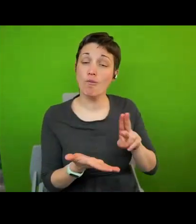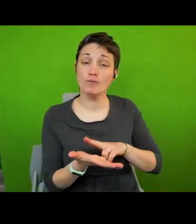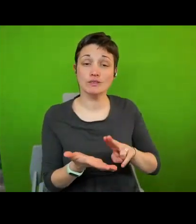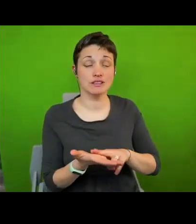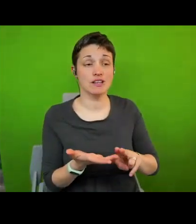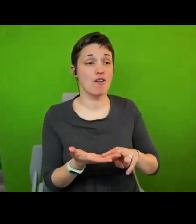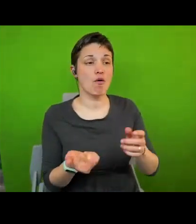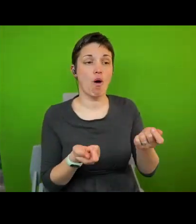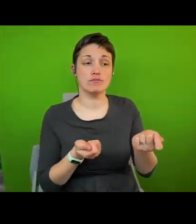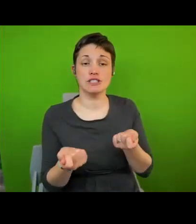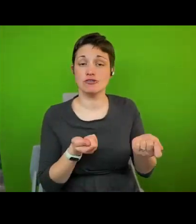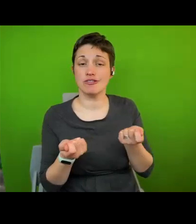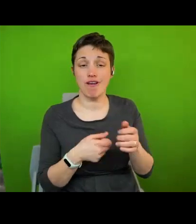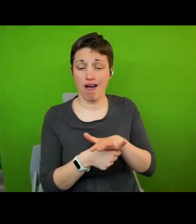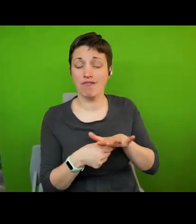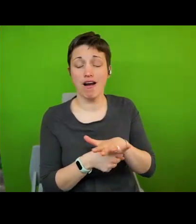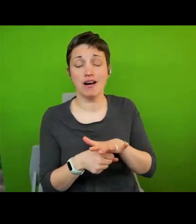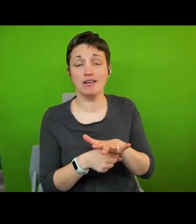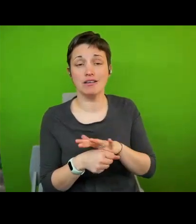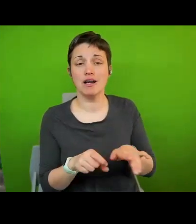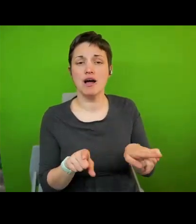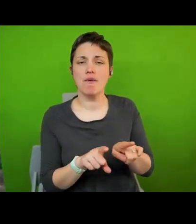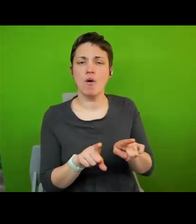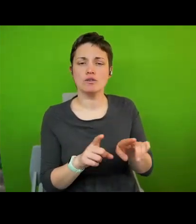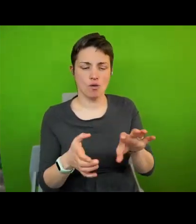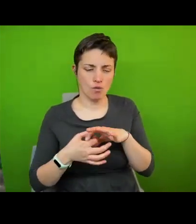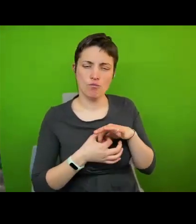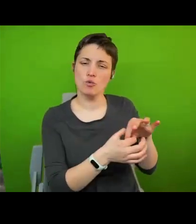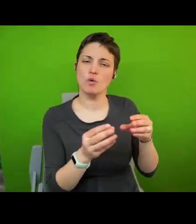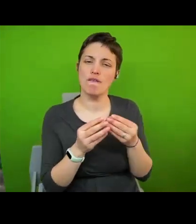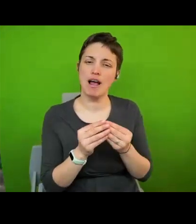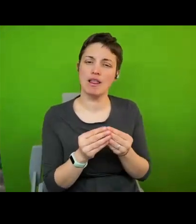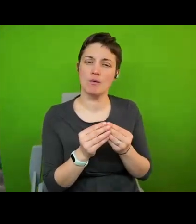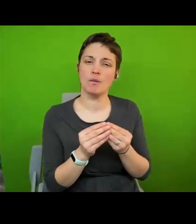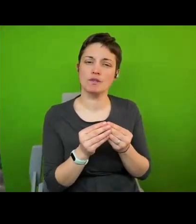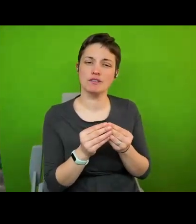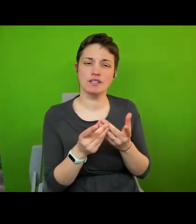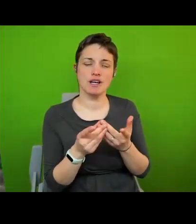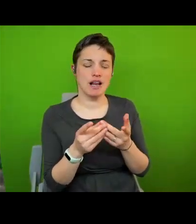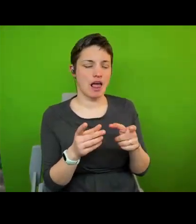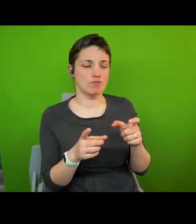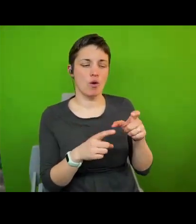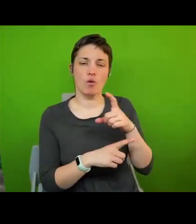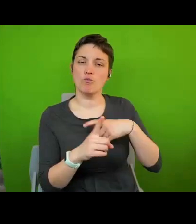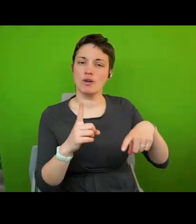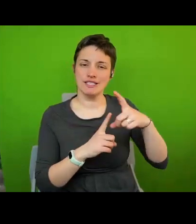area but also as communal values upon which communities can can build